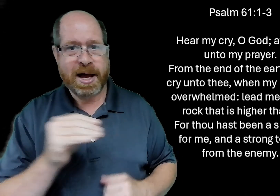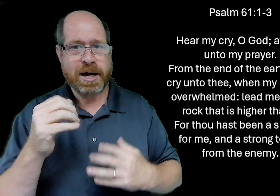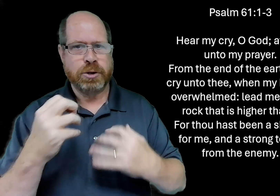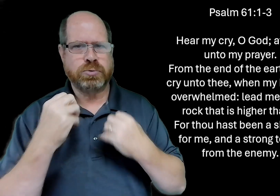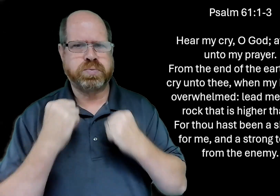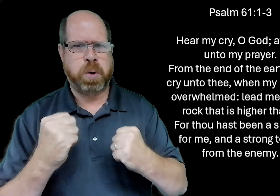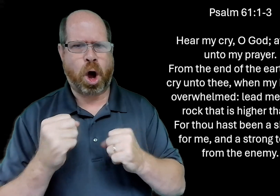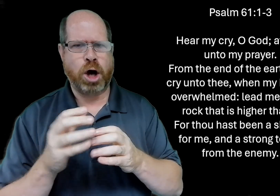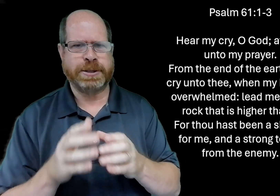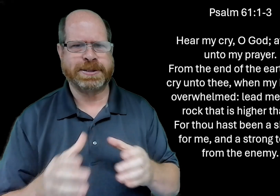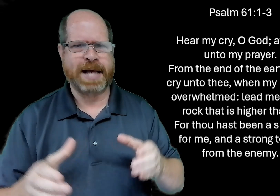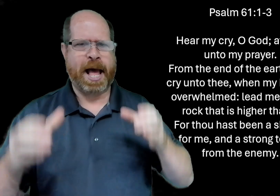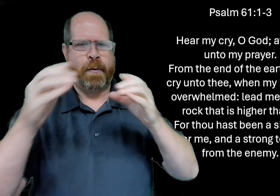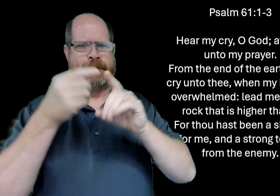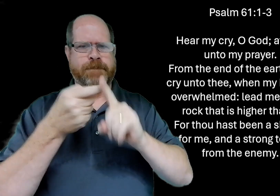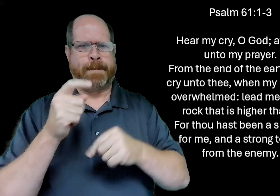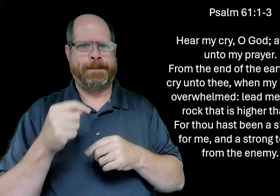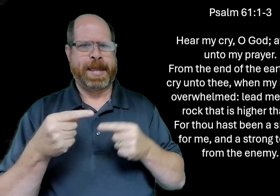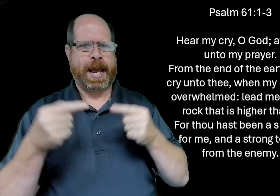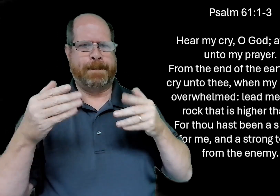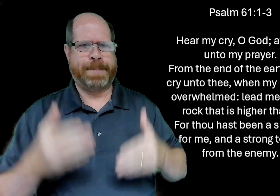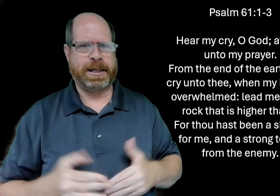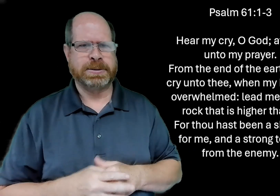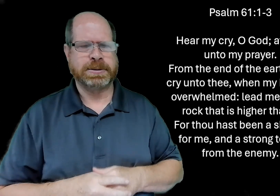for me and a strong tower from the enemy